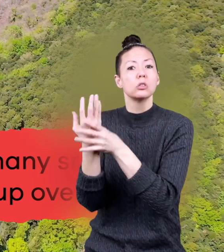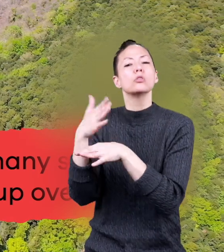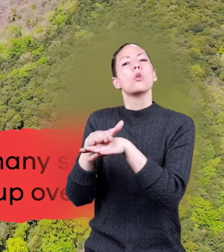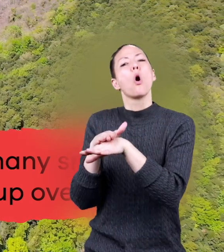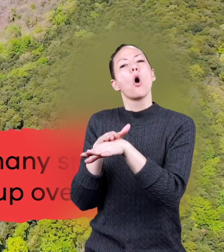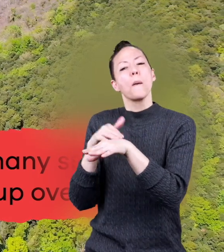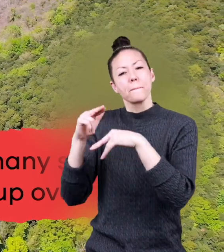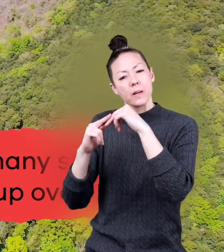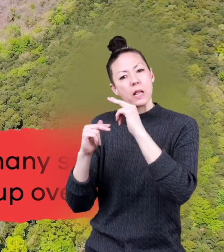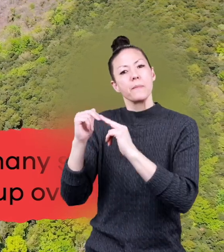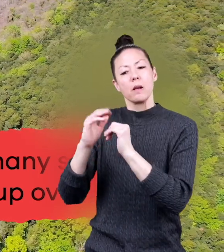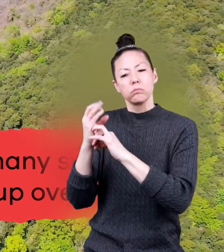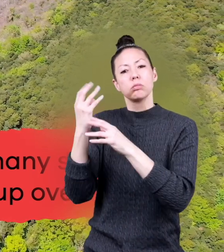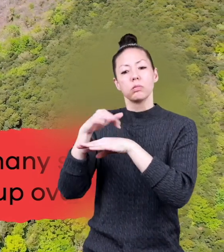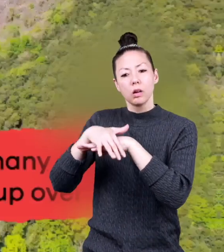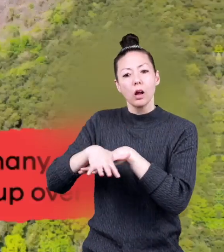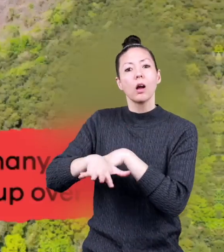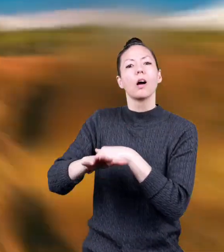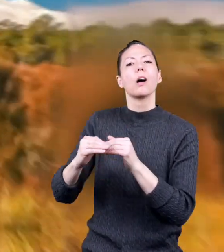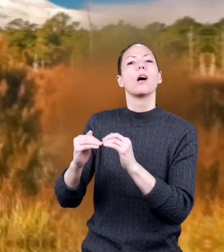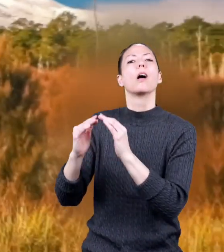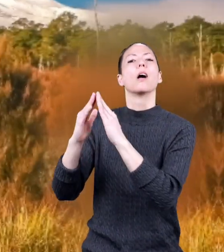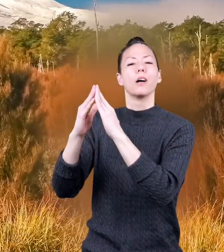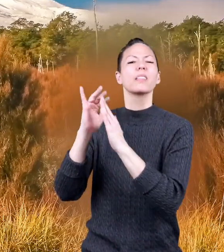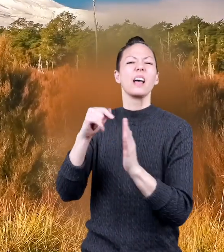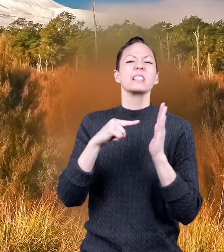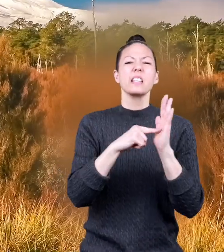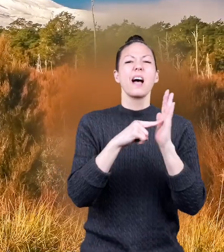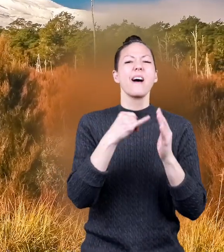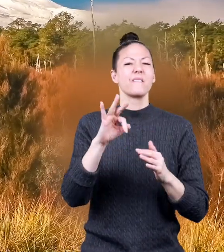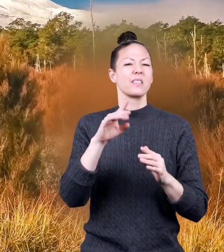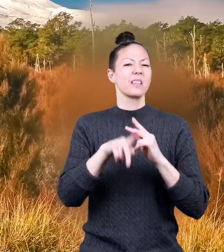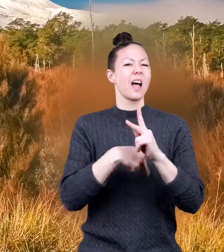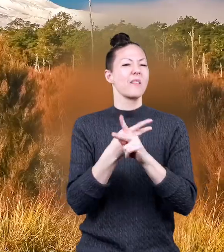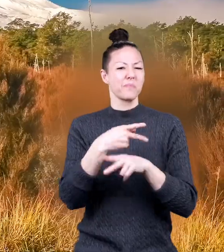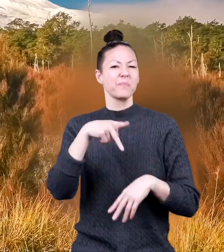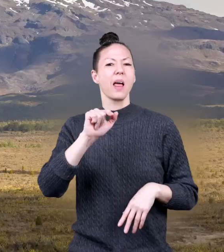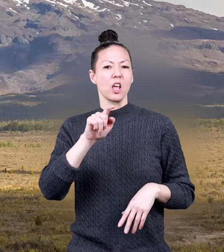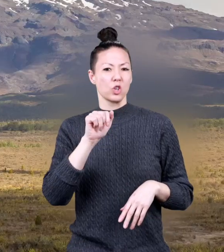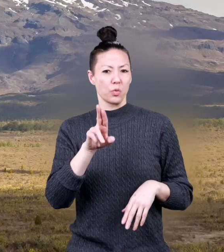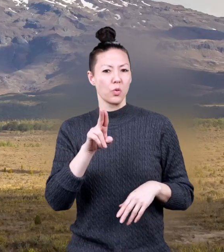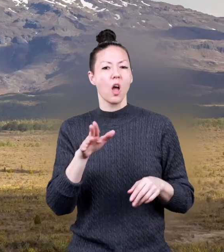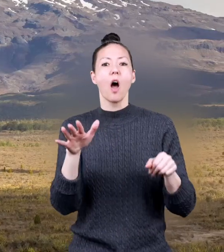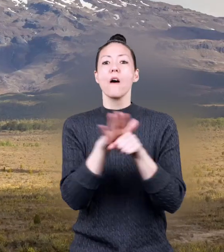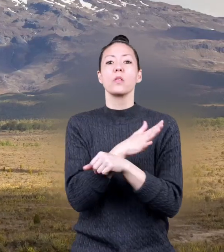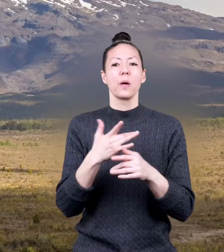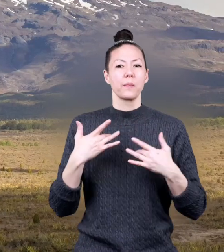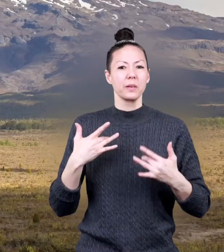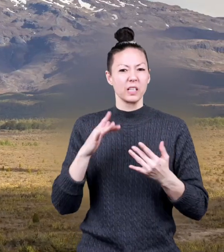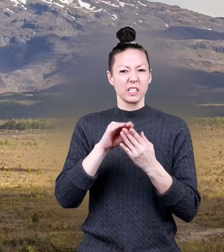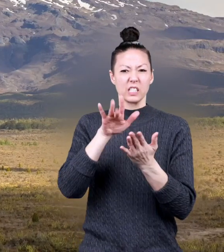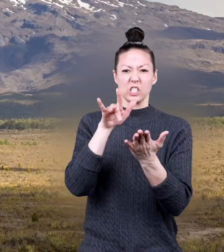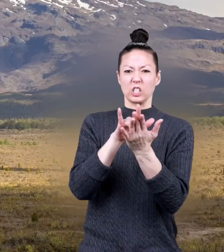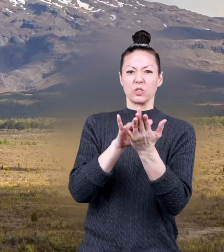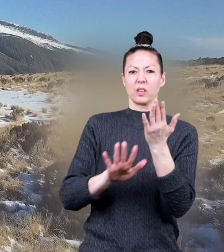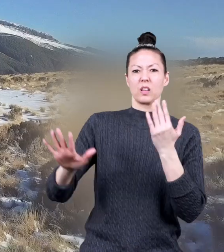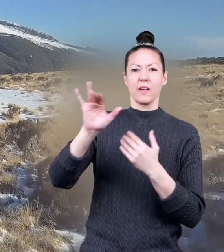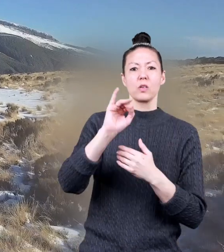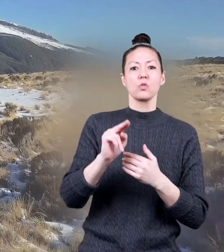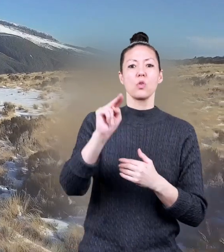slowly build up over time. An example of this type of plateau covers most of the central part of the North Island